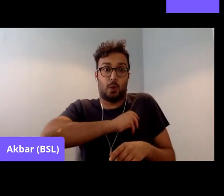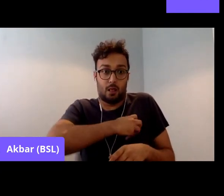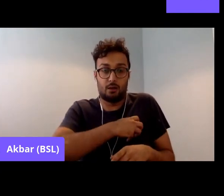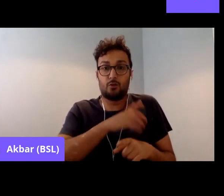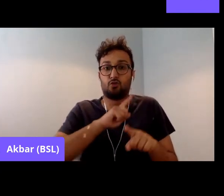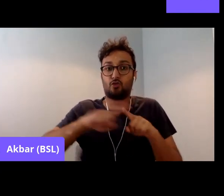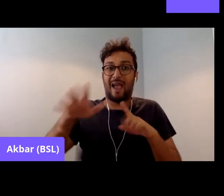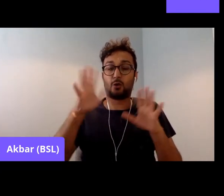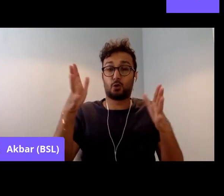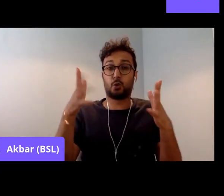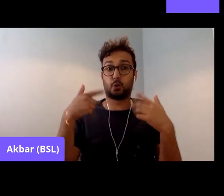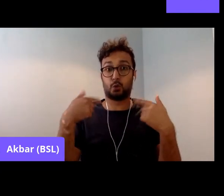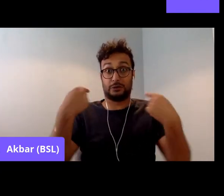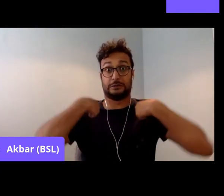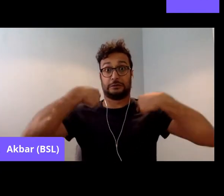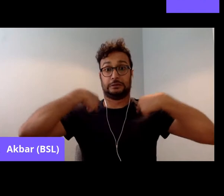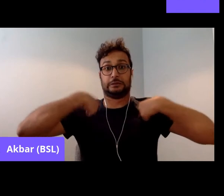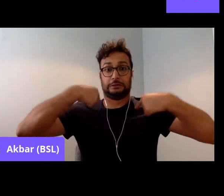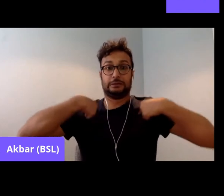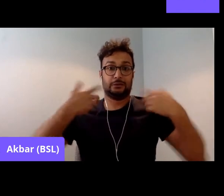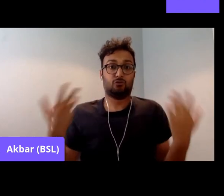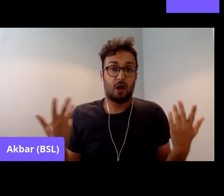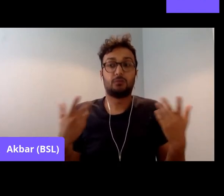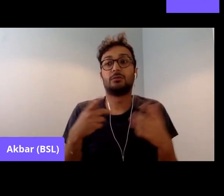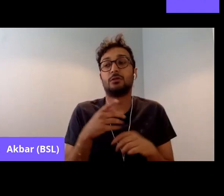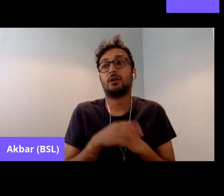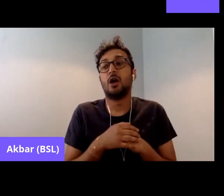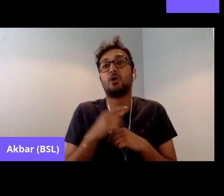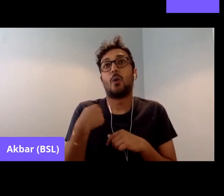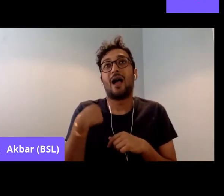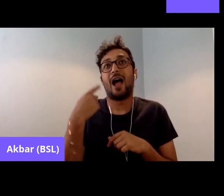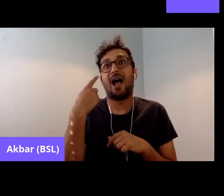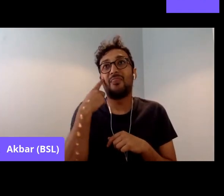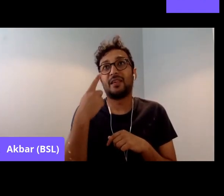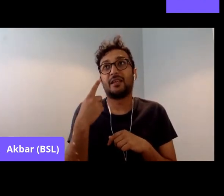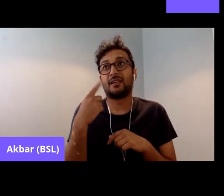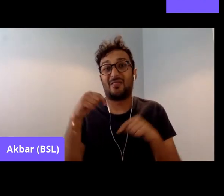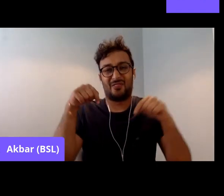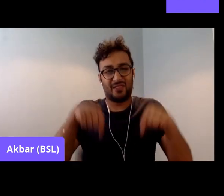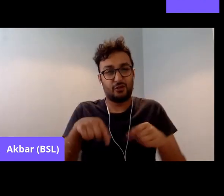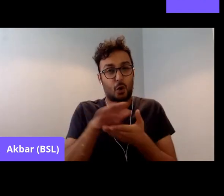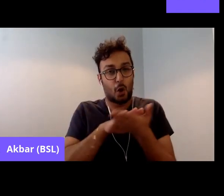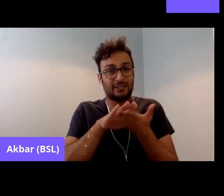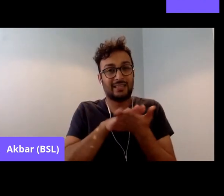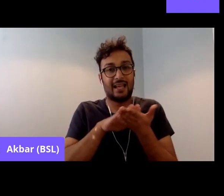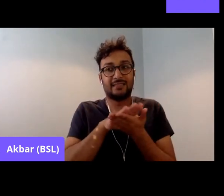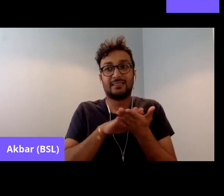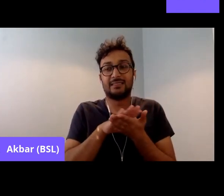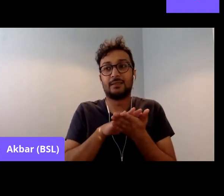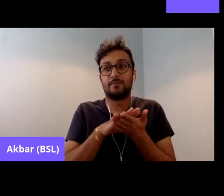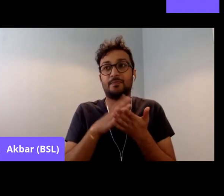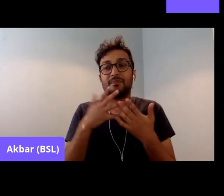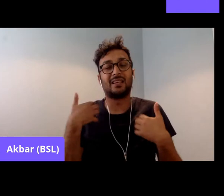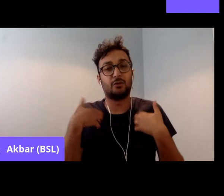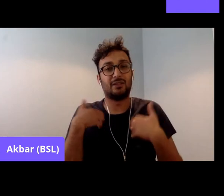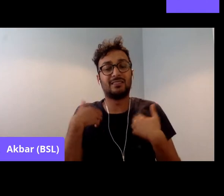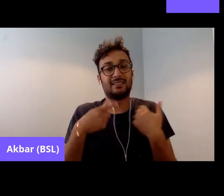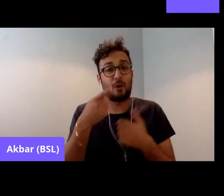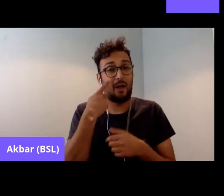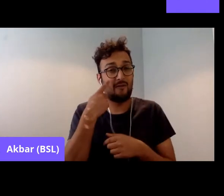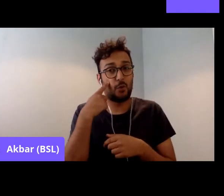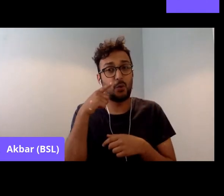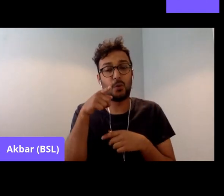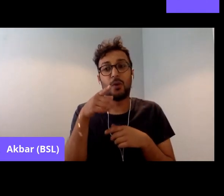it's interesting in this context, um, to, um, to look at a poster in the, um,